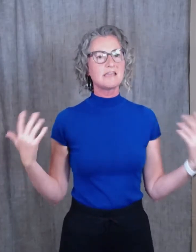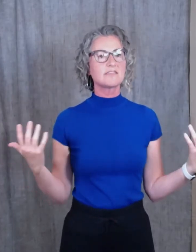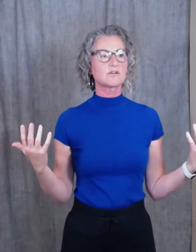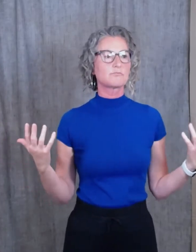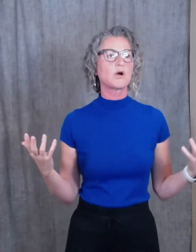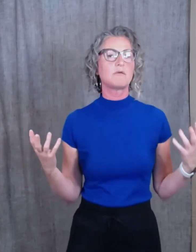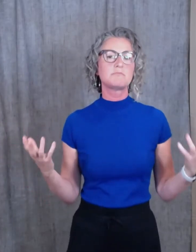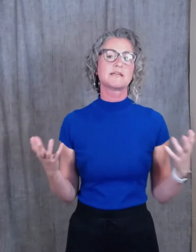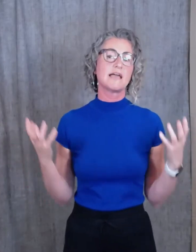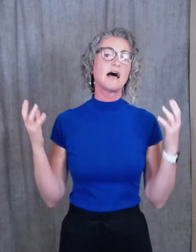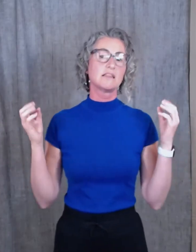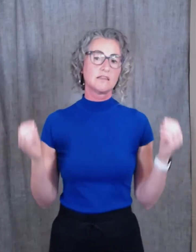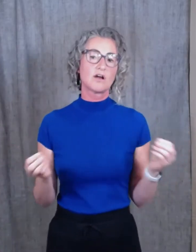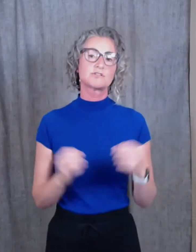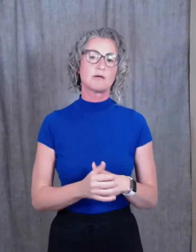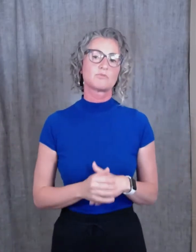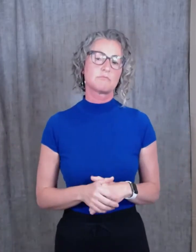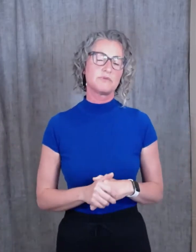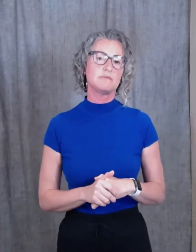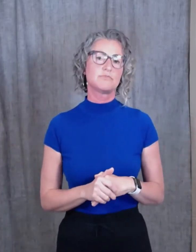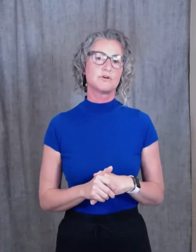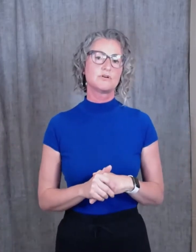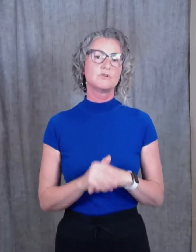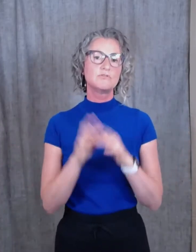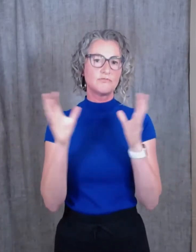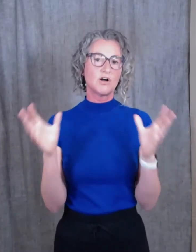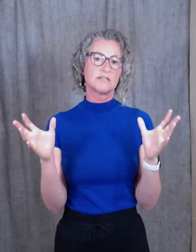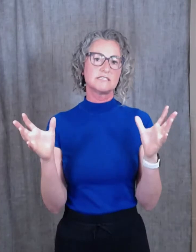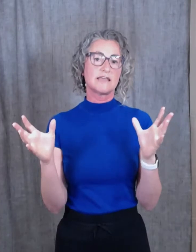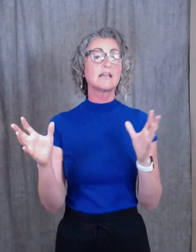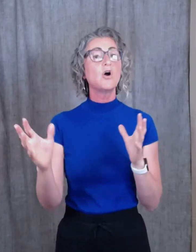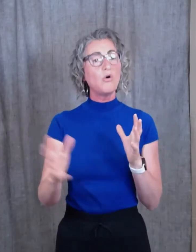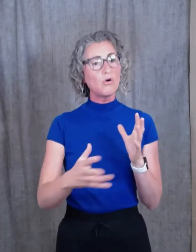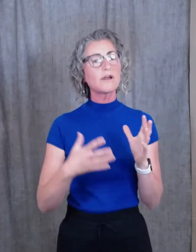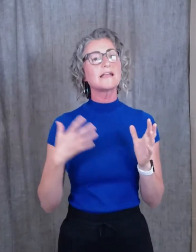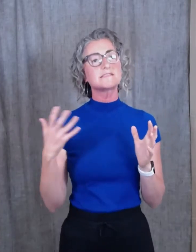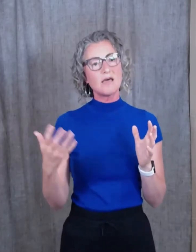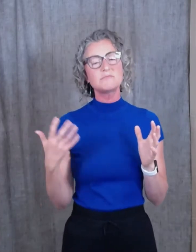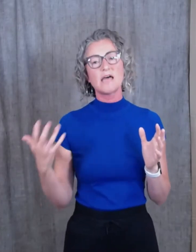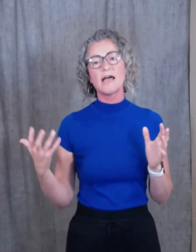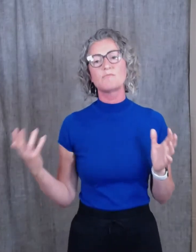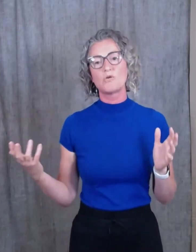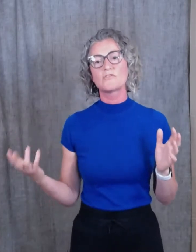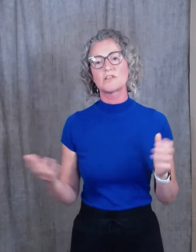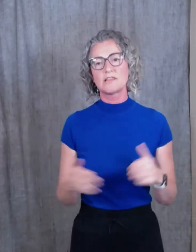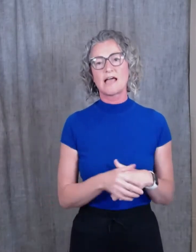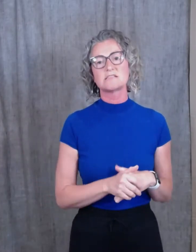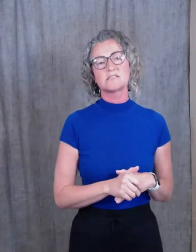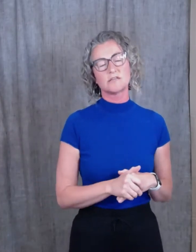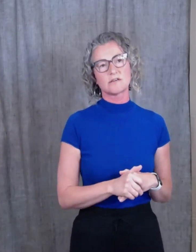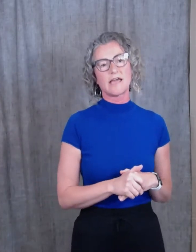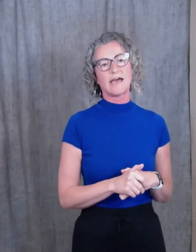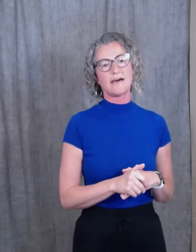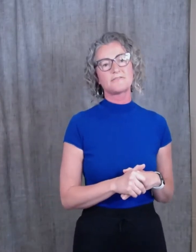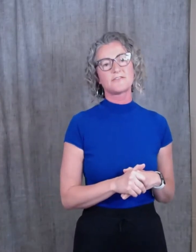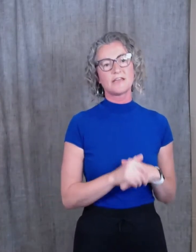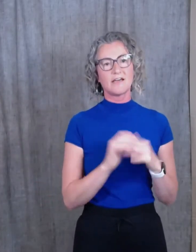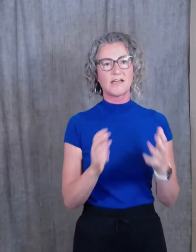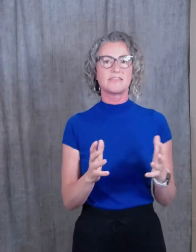there are probably a large number of people who fall into that, or at some time over the last year and a half, have had that